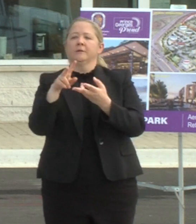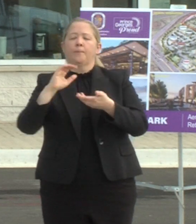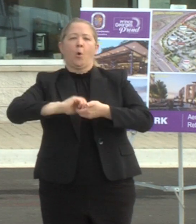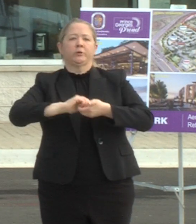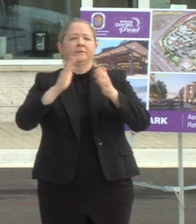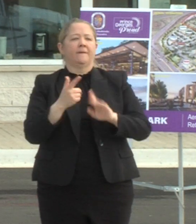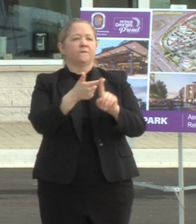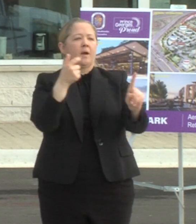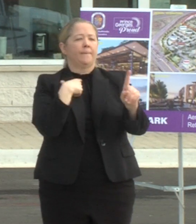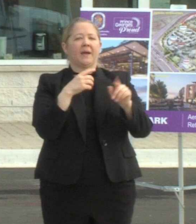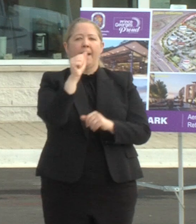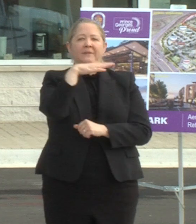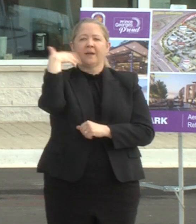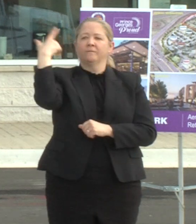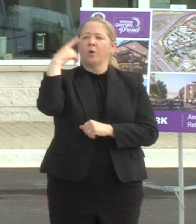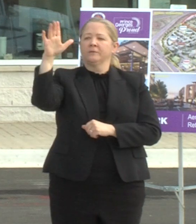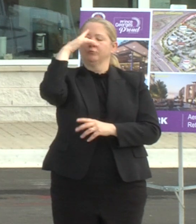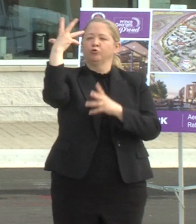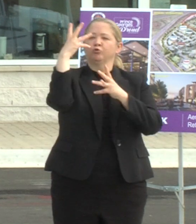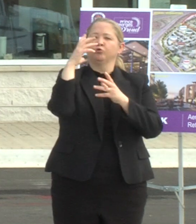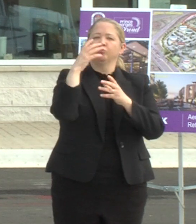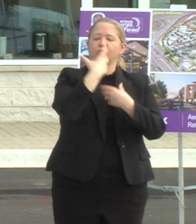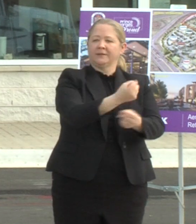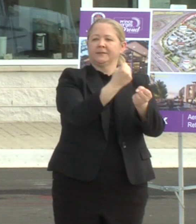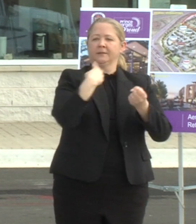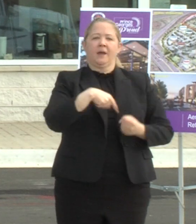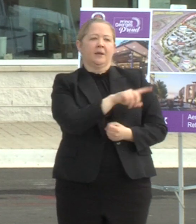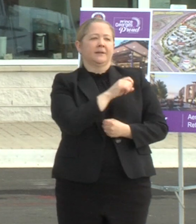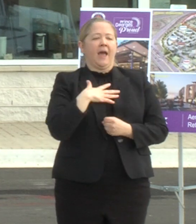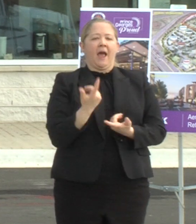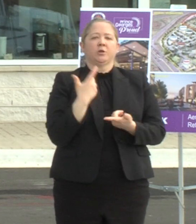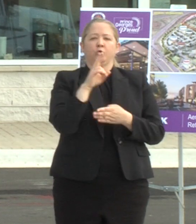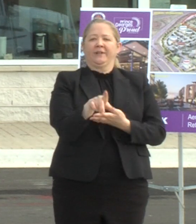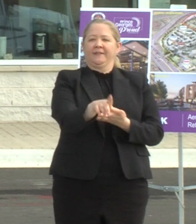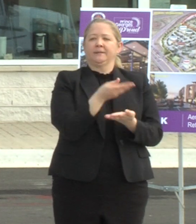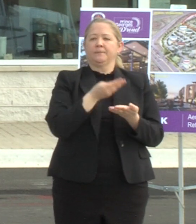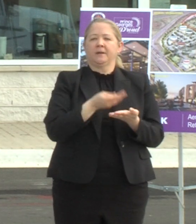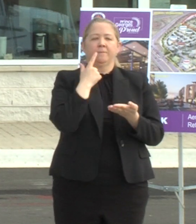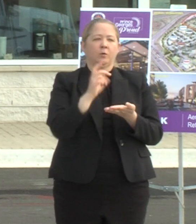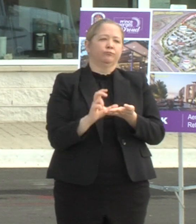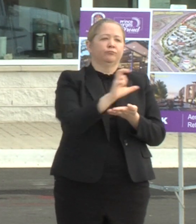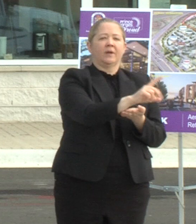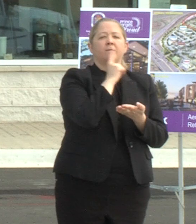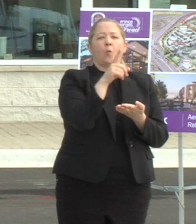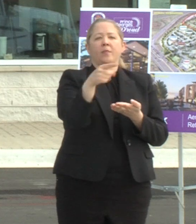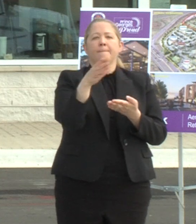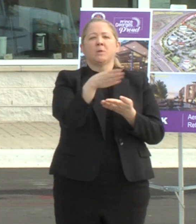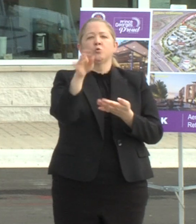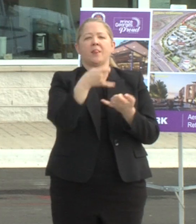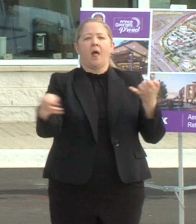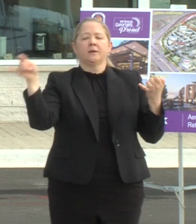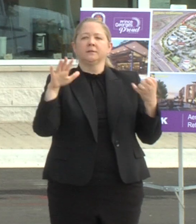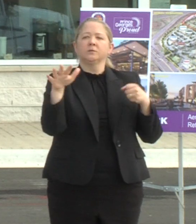trust in us and for investing these funds in this transformative tod project along the blue line corridor